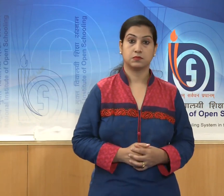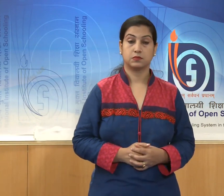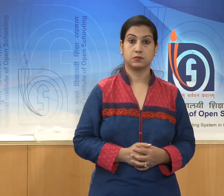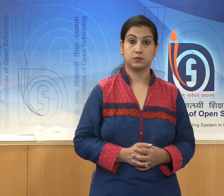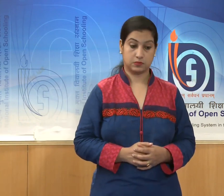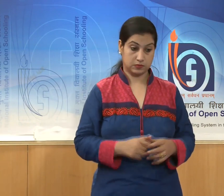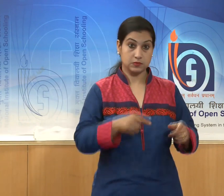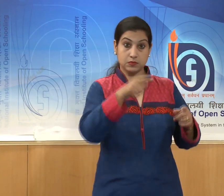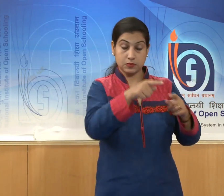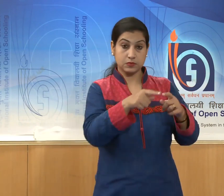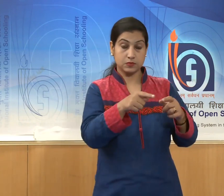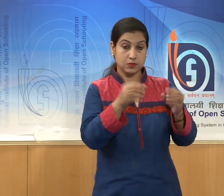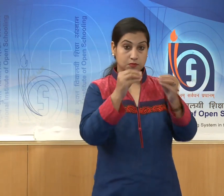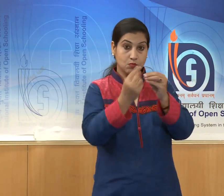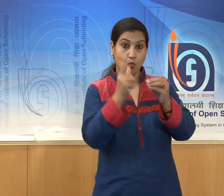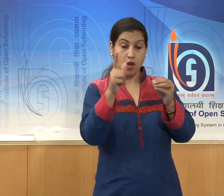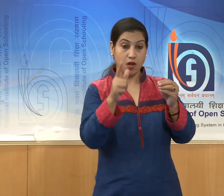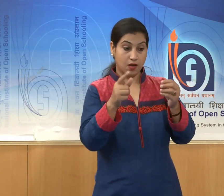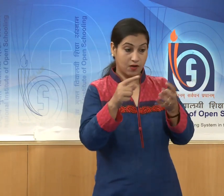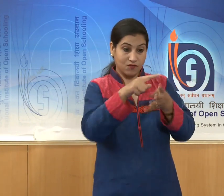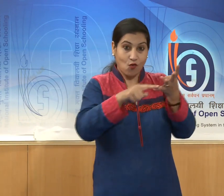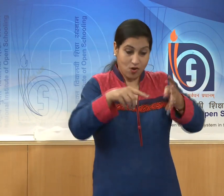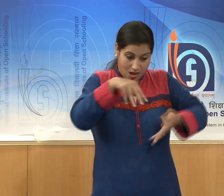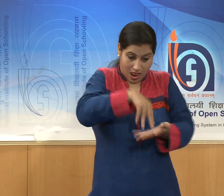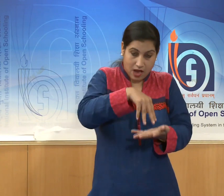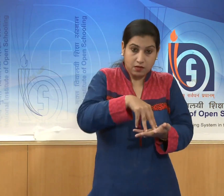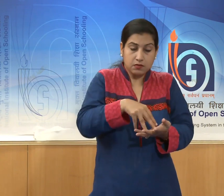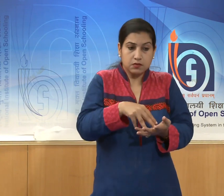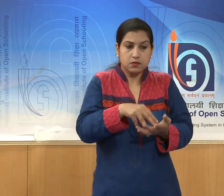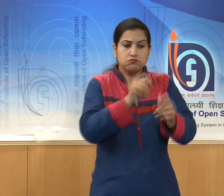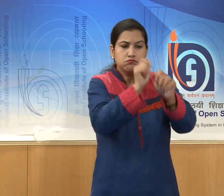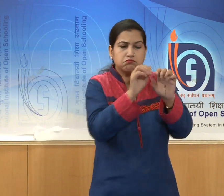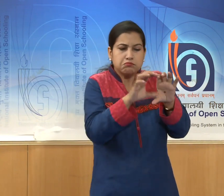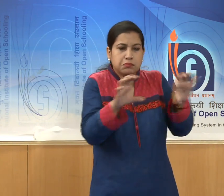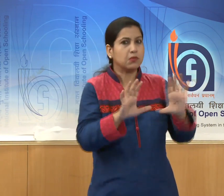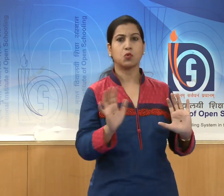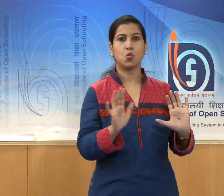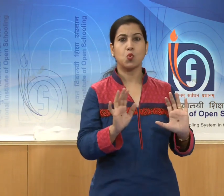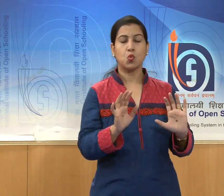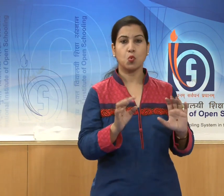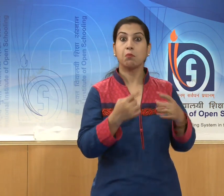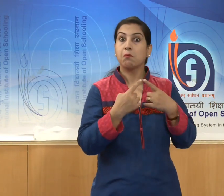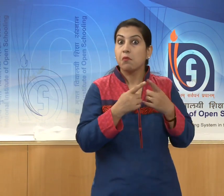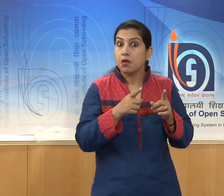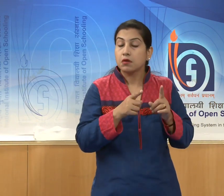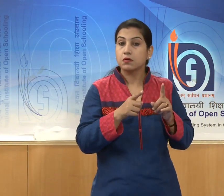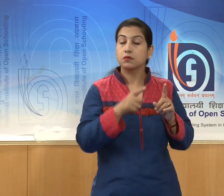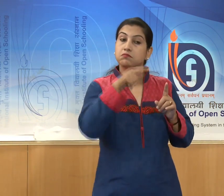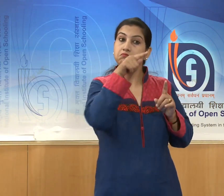legs is not curved out, it does not